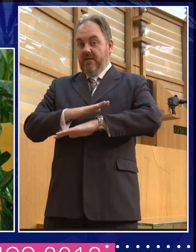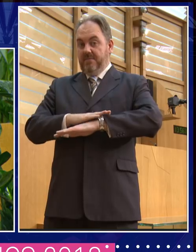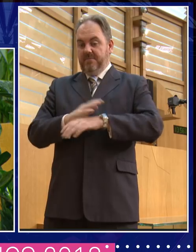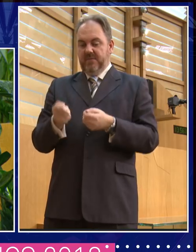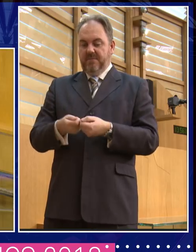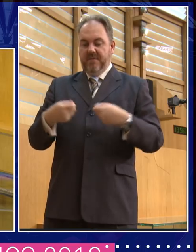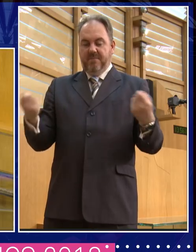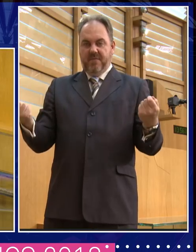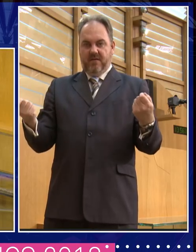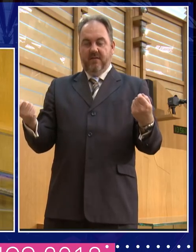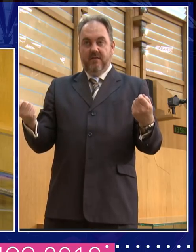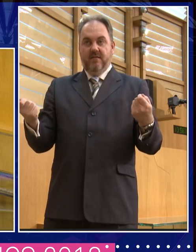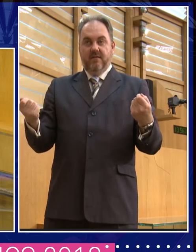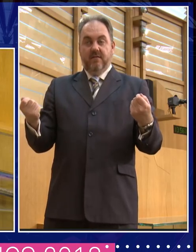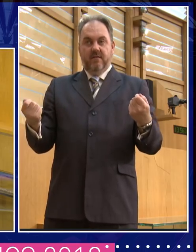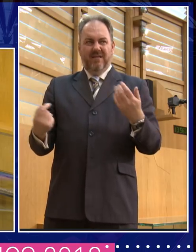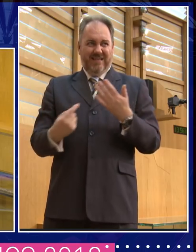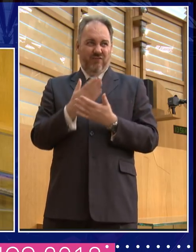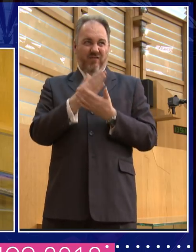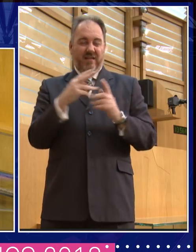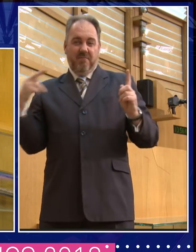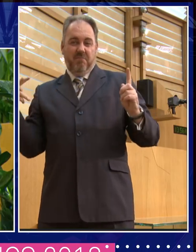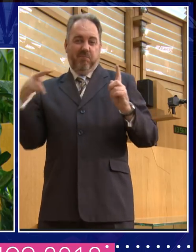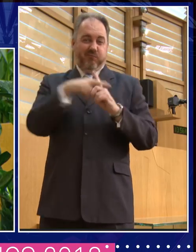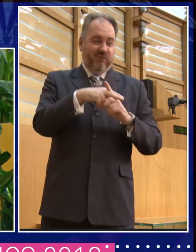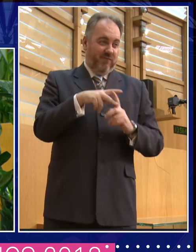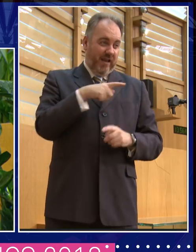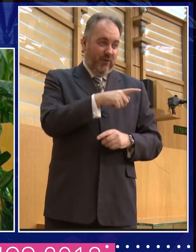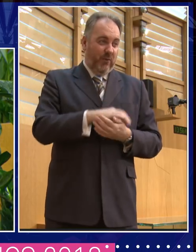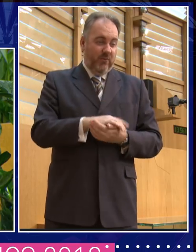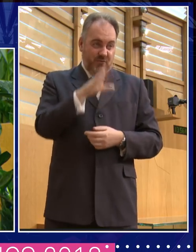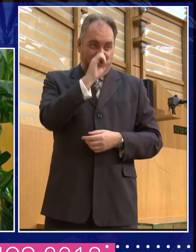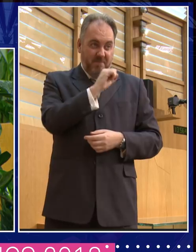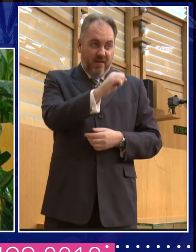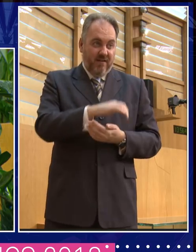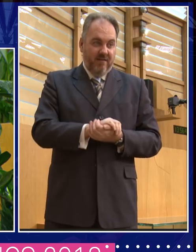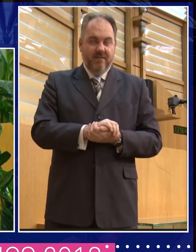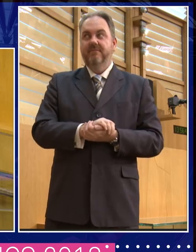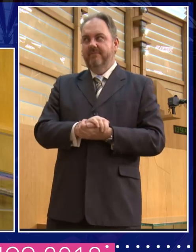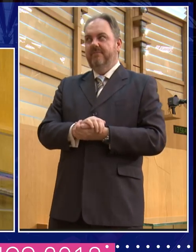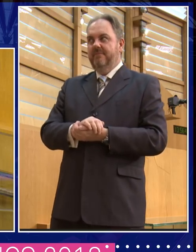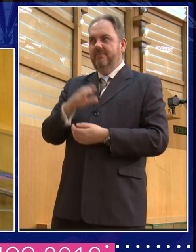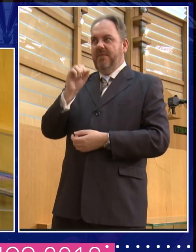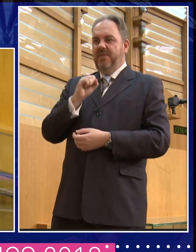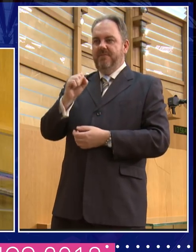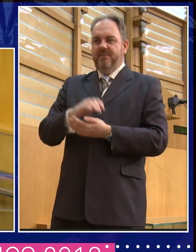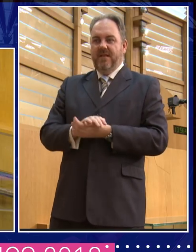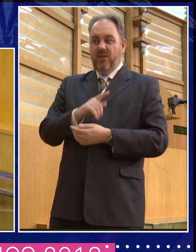So, but he had a right go at you. He had an amazing go at me. But you had a right go back.